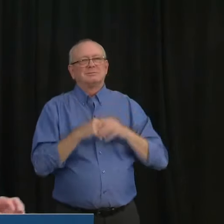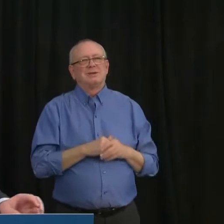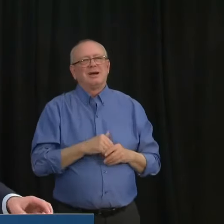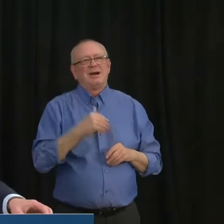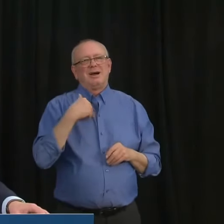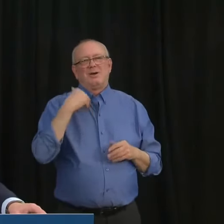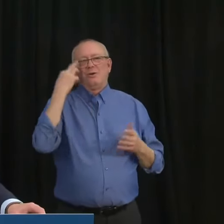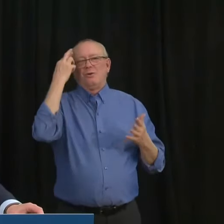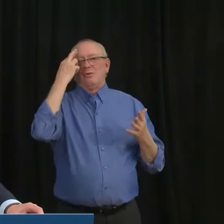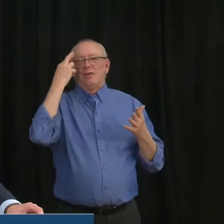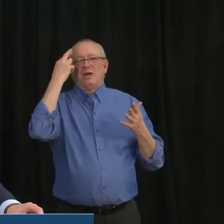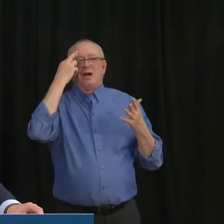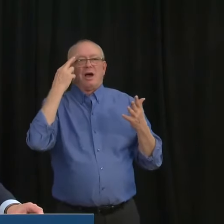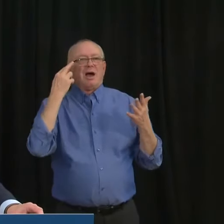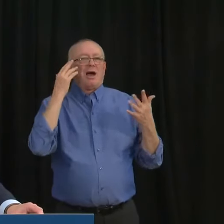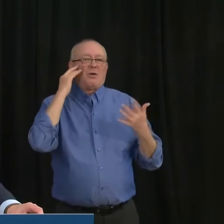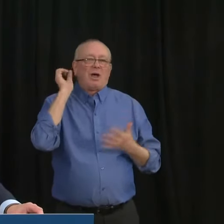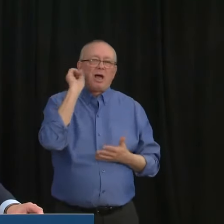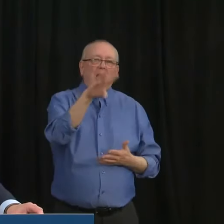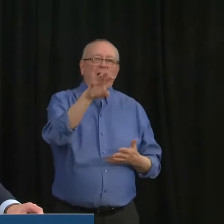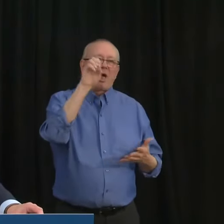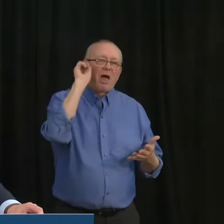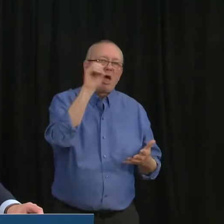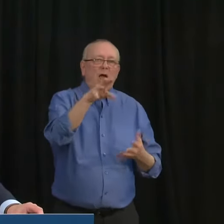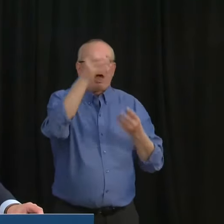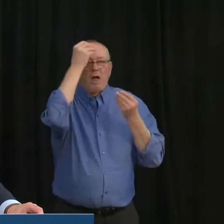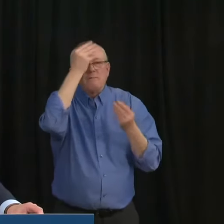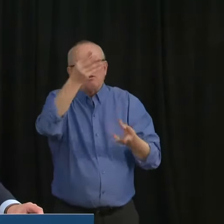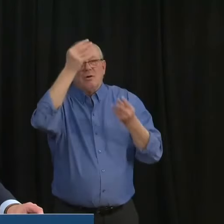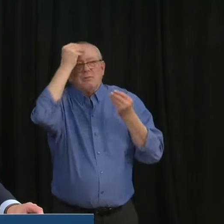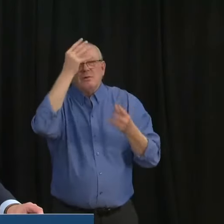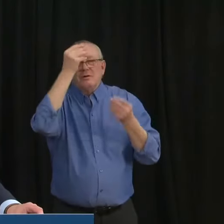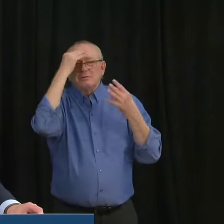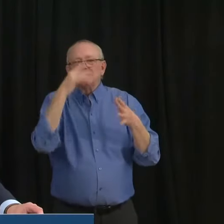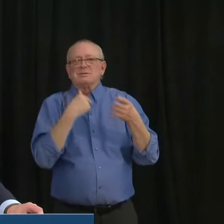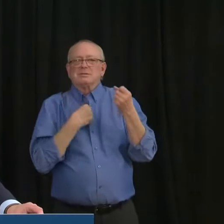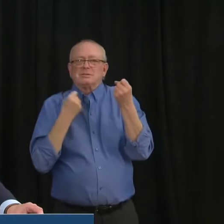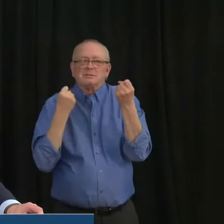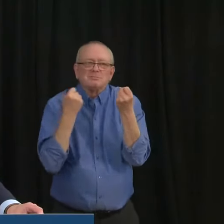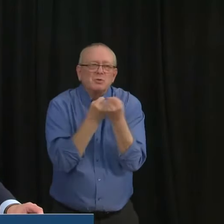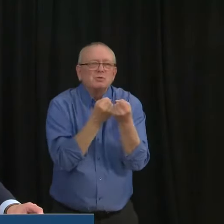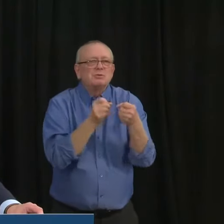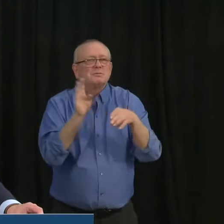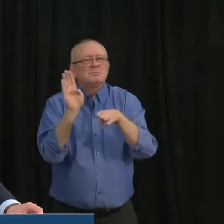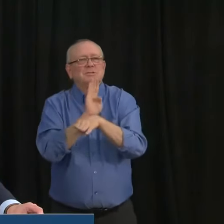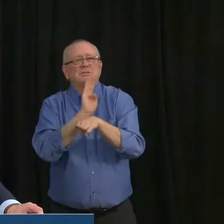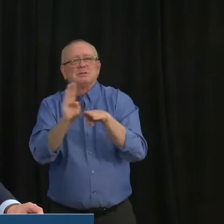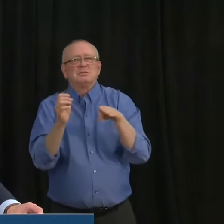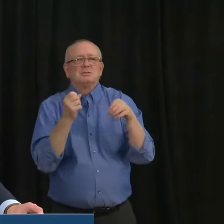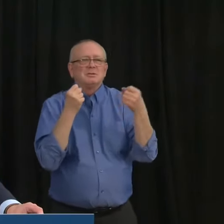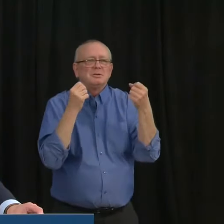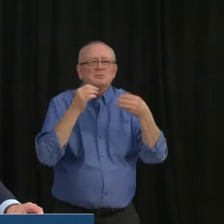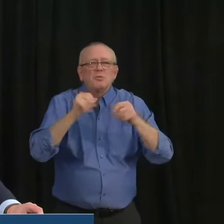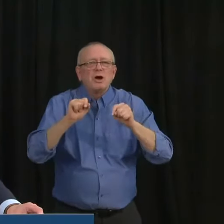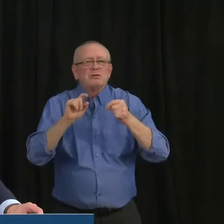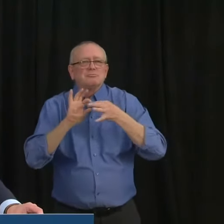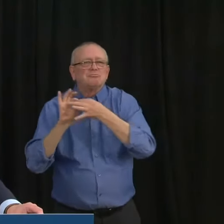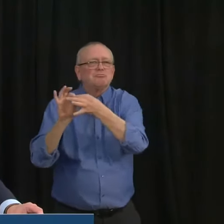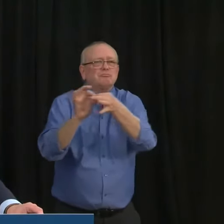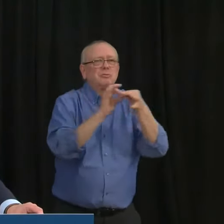we we will work hard to support businesses and other partners to help them understand and apply these measures